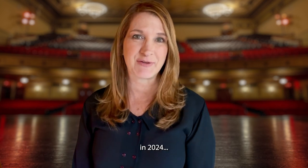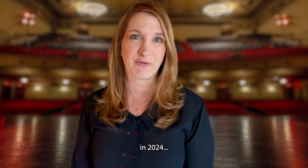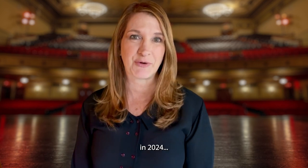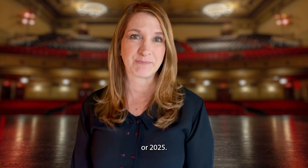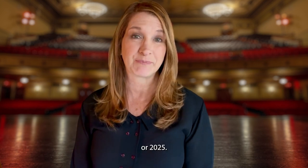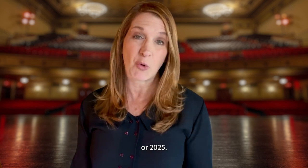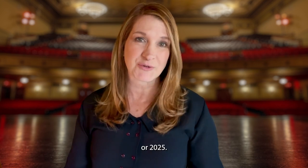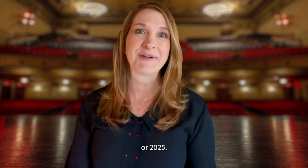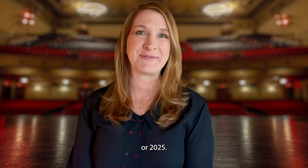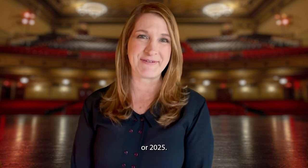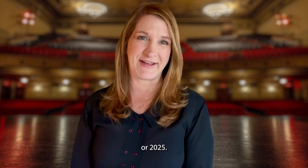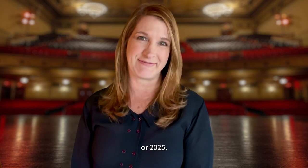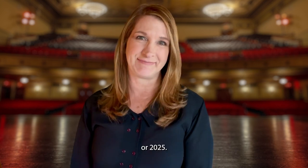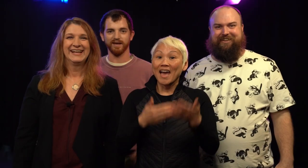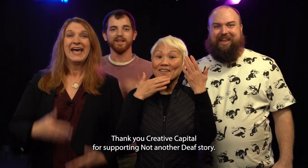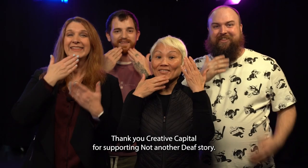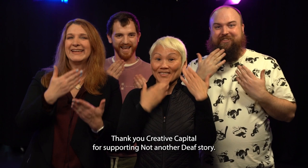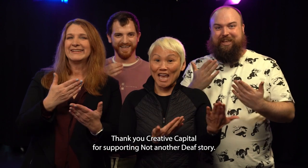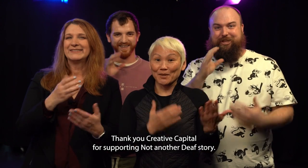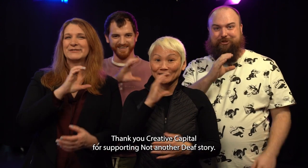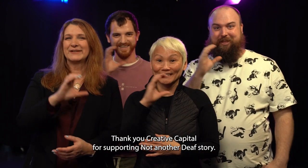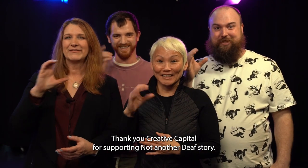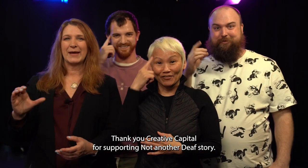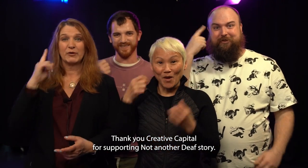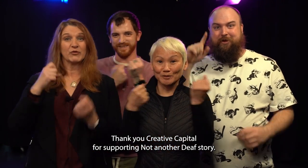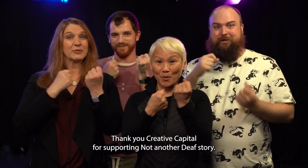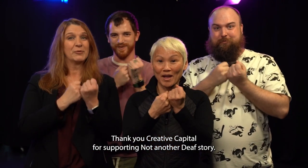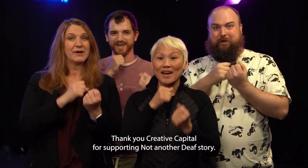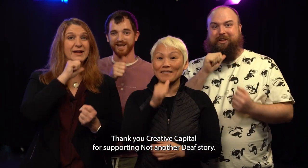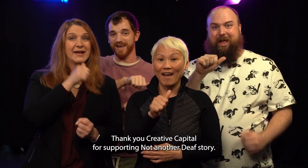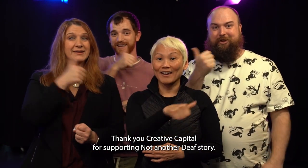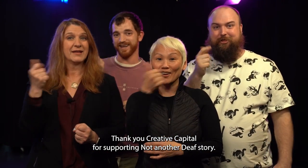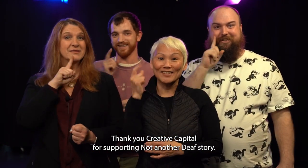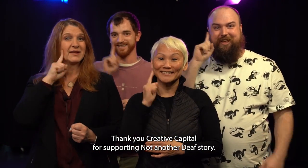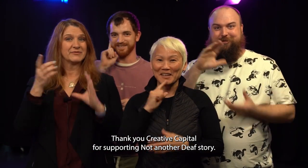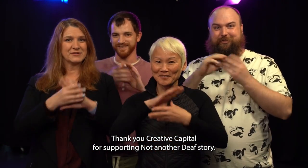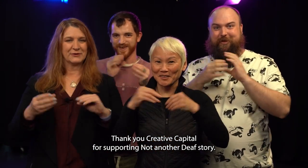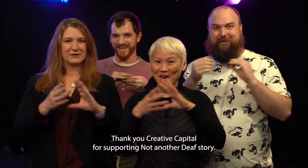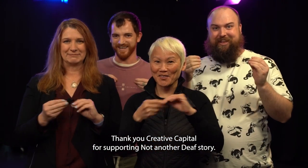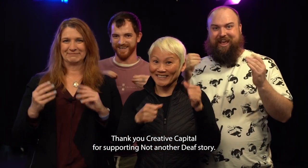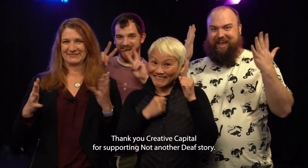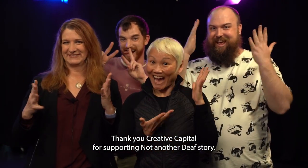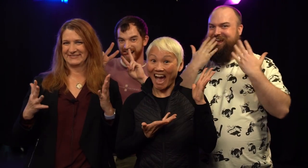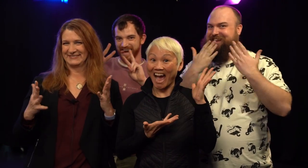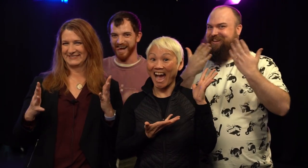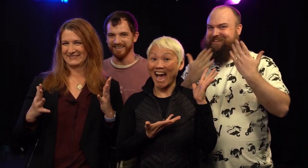or 2025. Thank you, Creative Capital, for supporting Not Another Another Deaf Story. you, Creative Capital. Thank you,